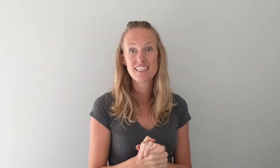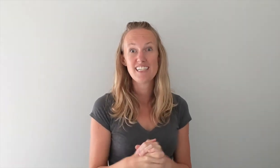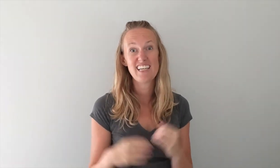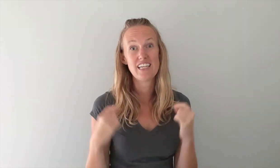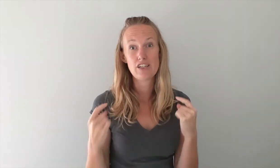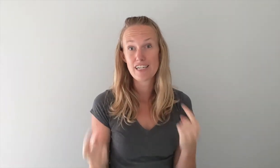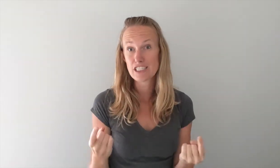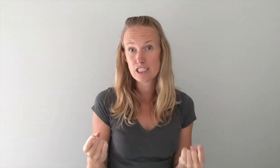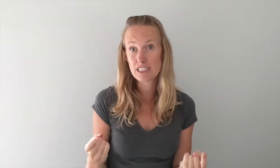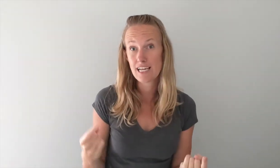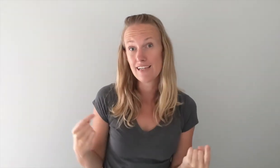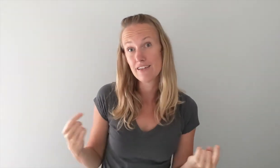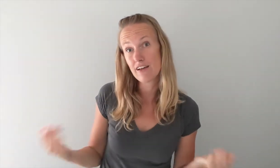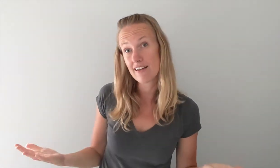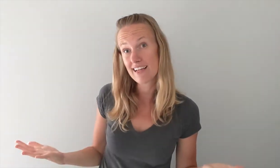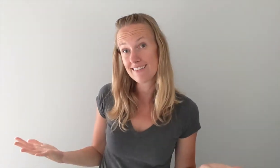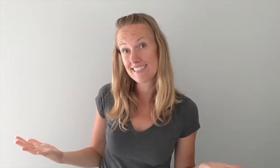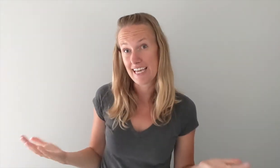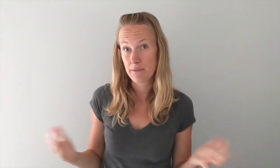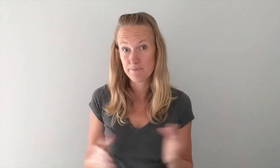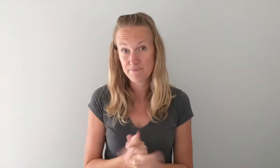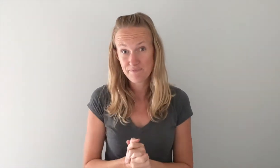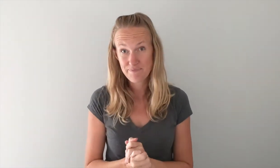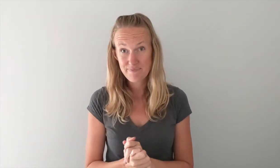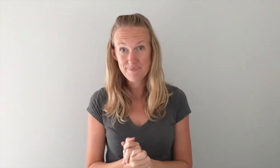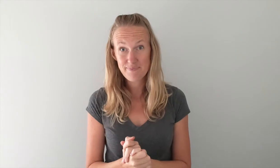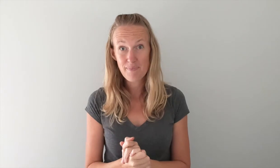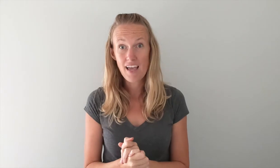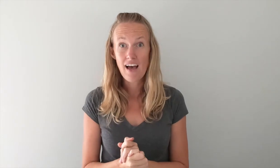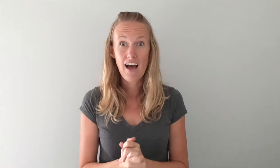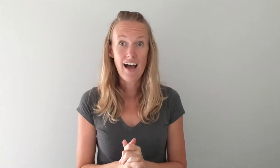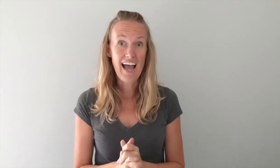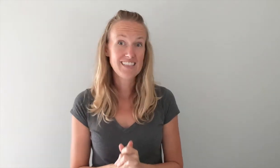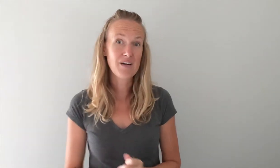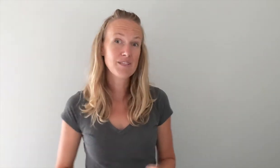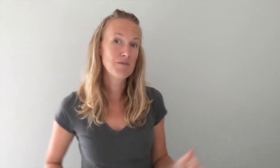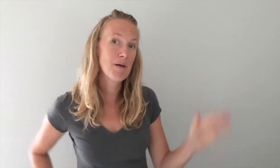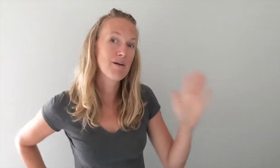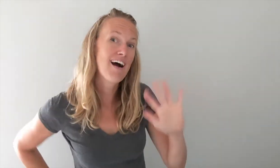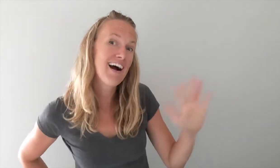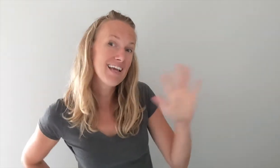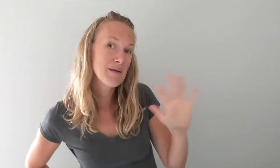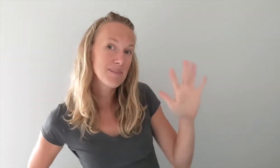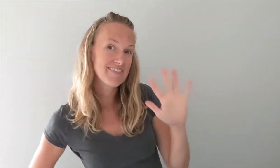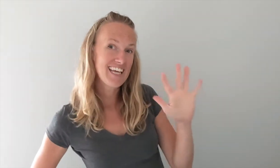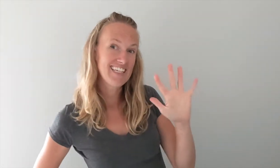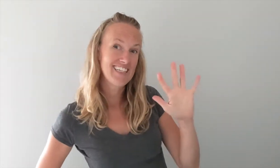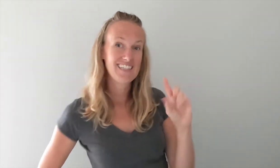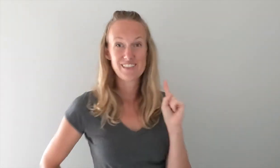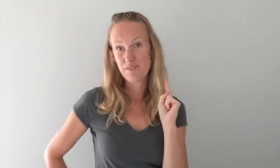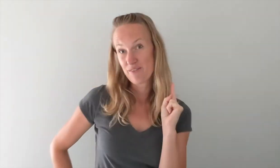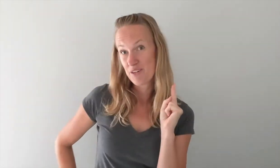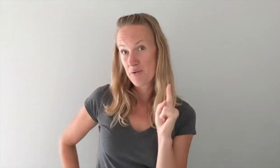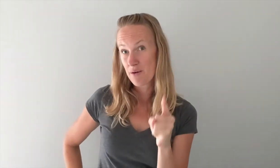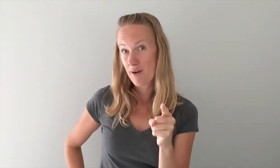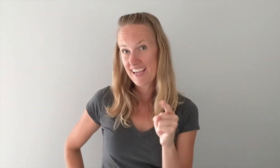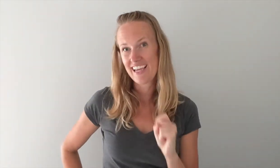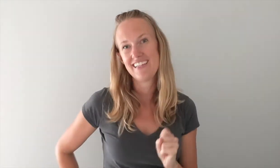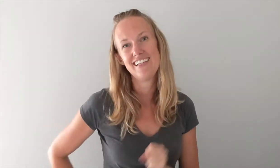that you're at church and you're not allowed to sing. As always remember I am left-handed so if you are right-handed